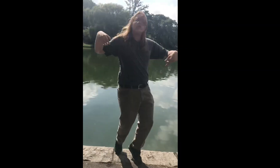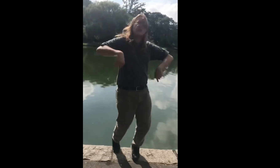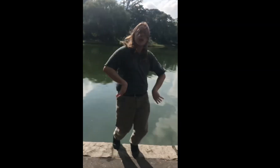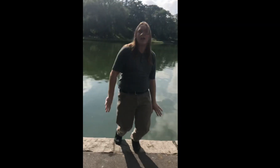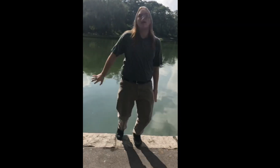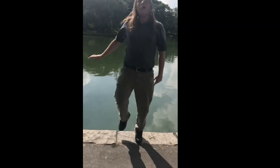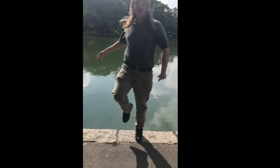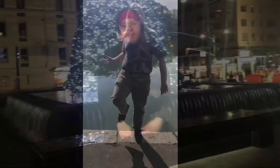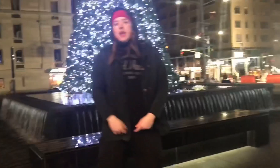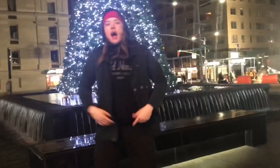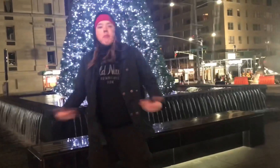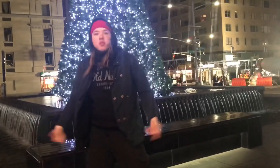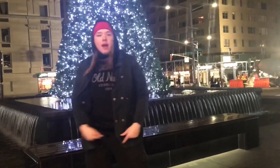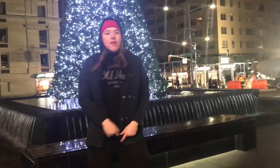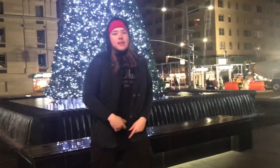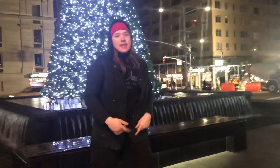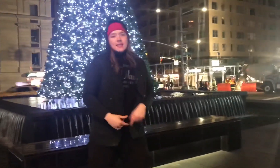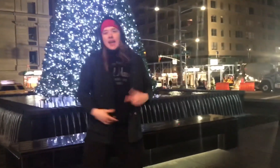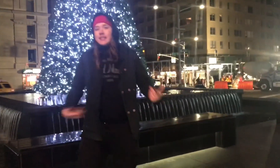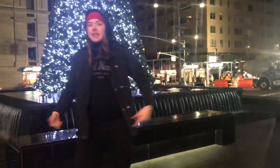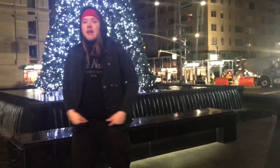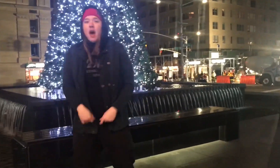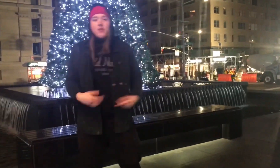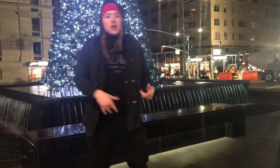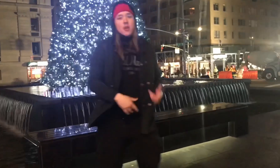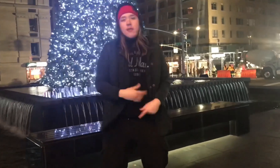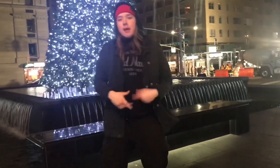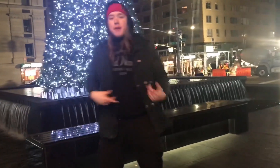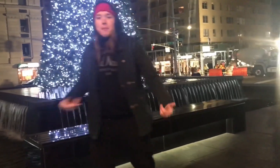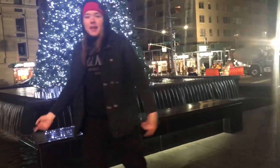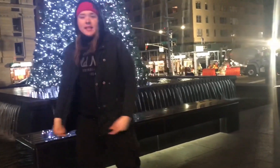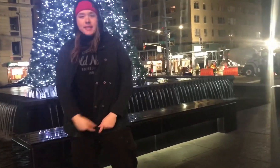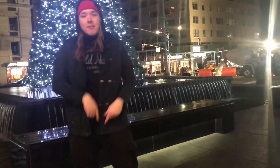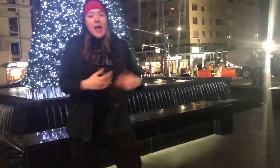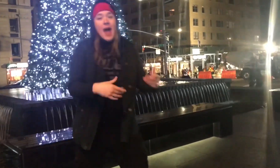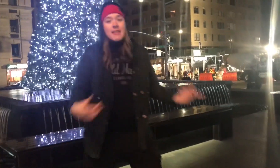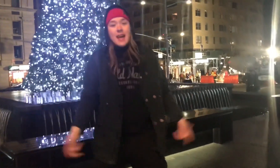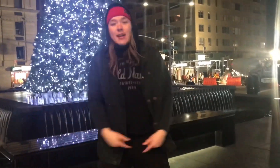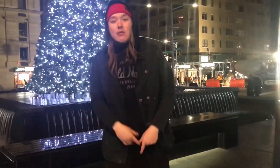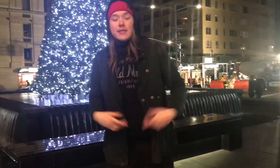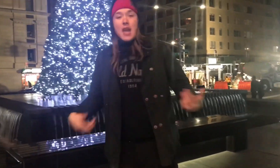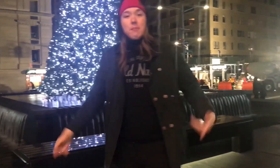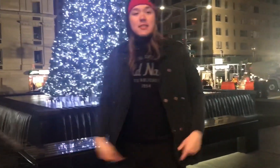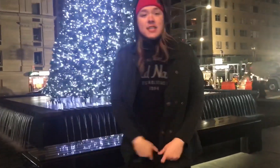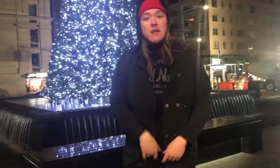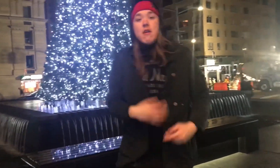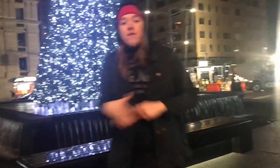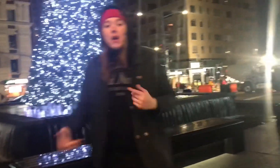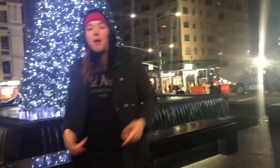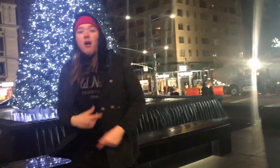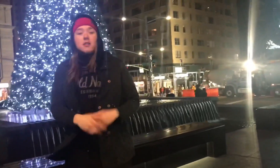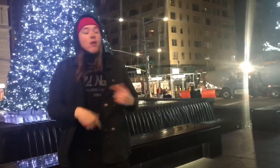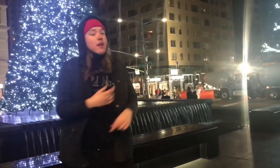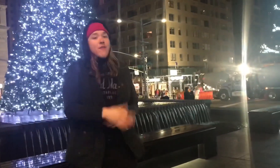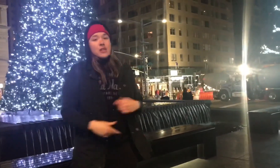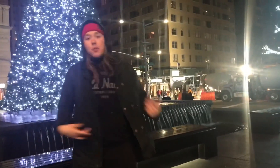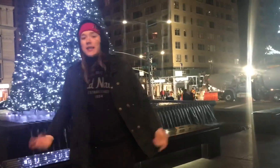Float away into the nebula, break my fibula. Make my type of cinema, from the tundra. Solve the problem, algebra.